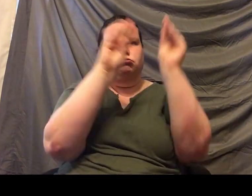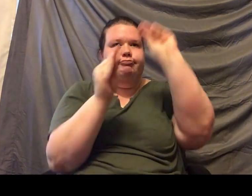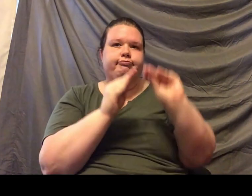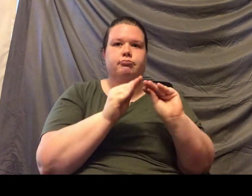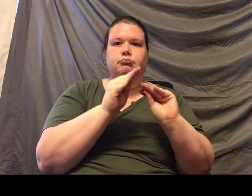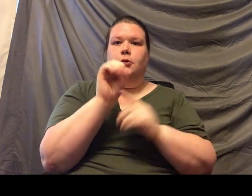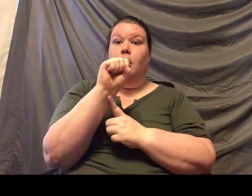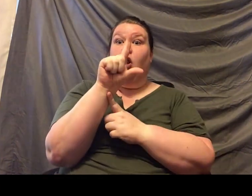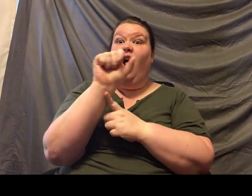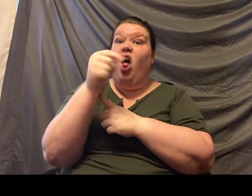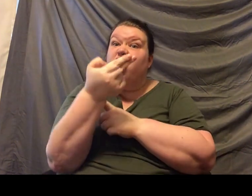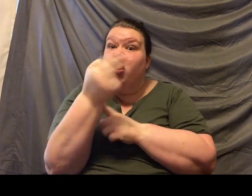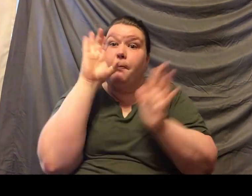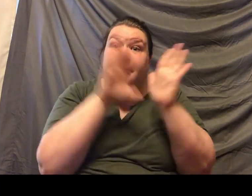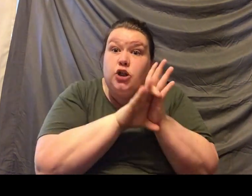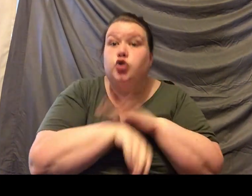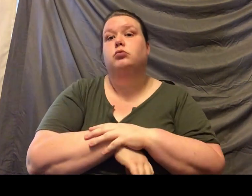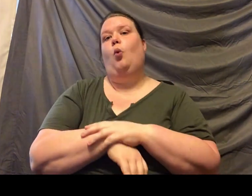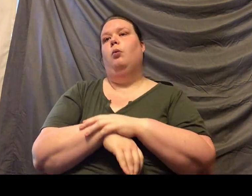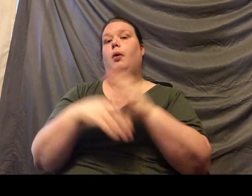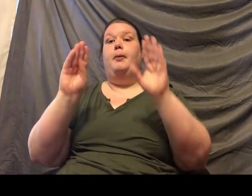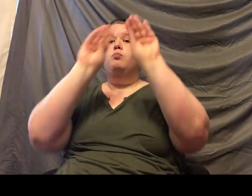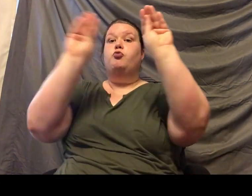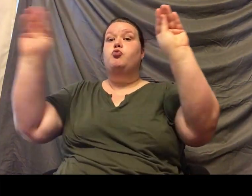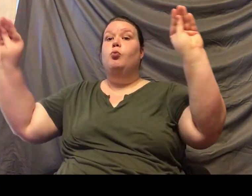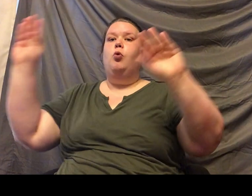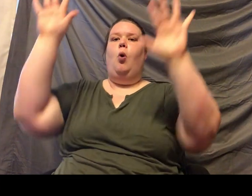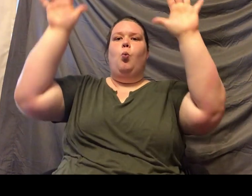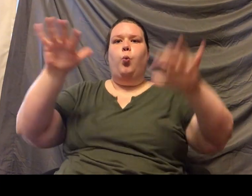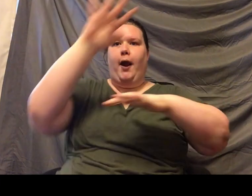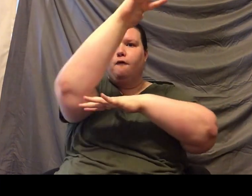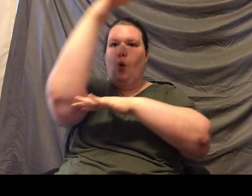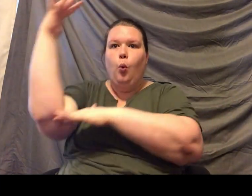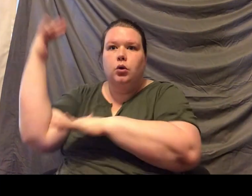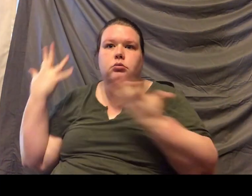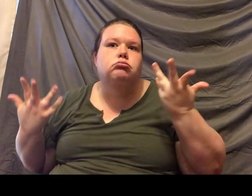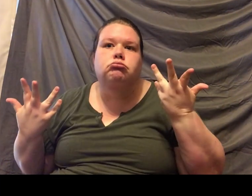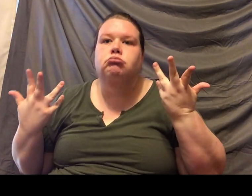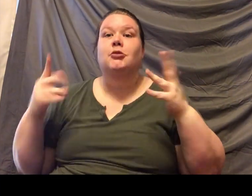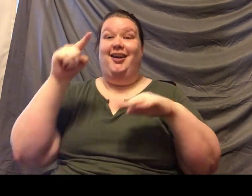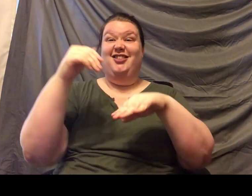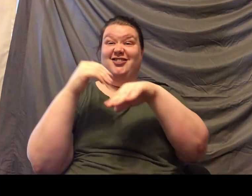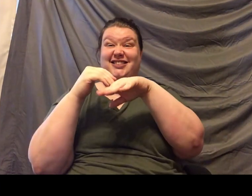a rainforest or even a sloth in the rainforest. And you guys can submit the artwork to the Cincinnati Zoo's